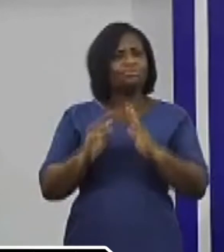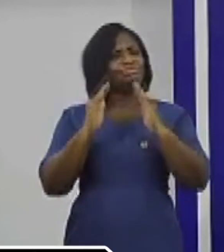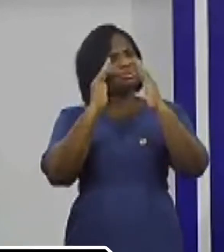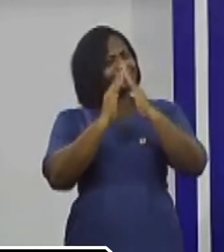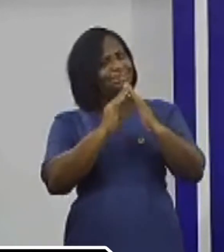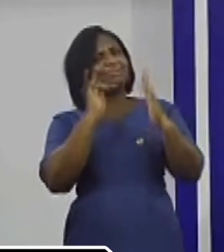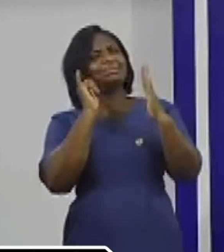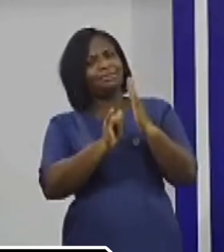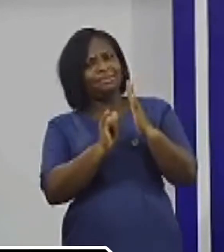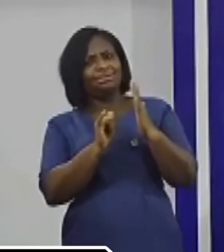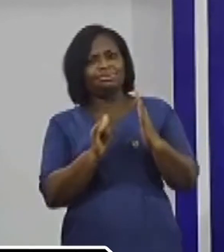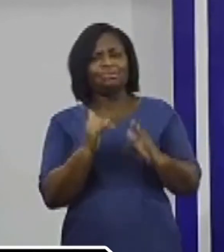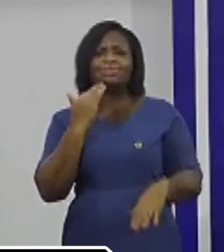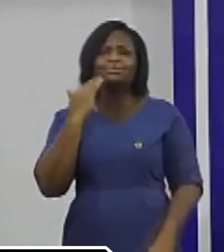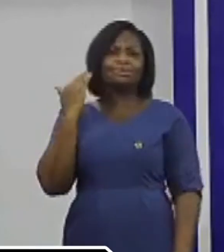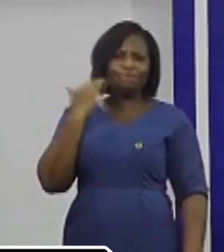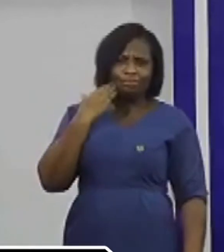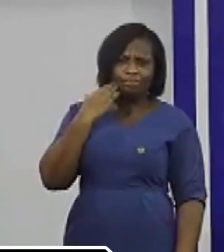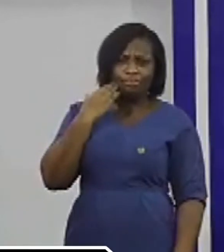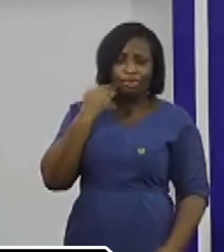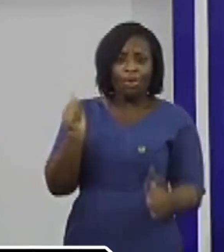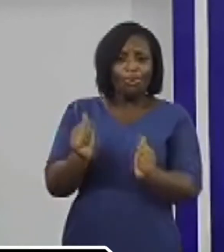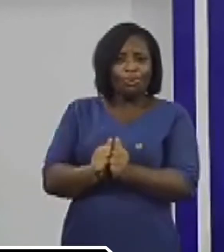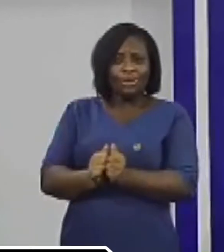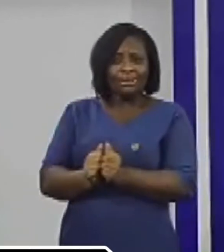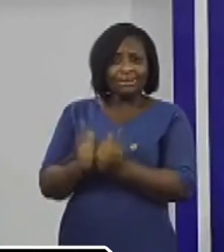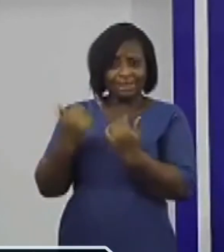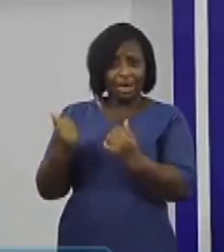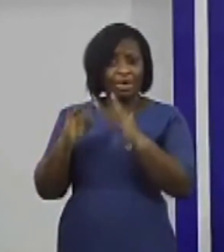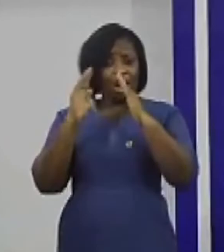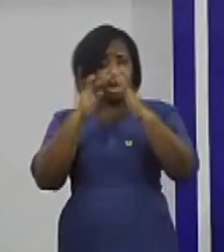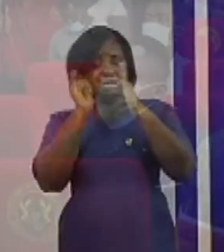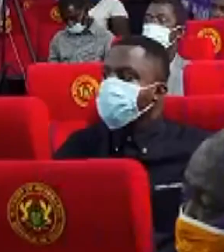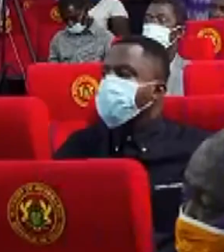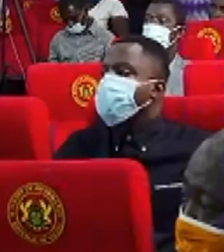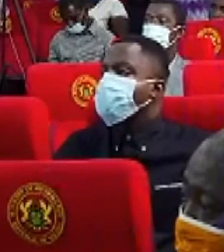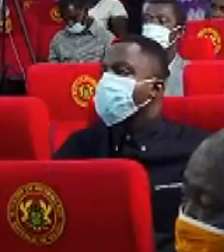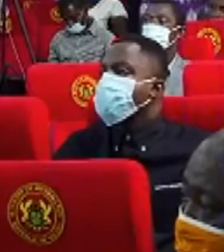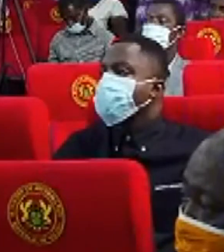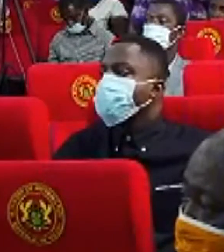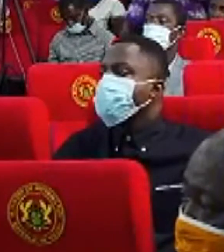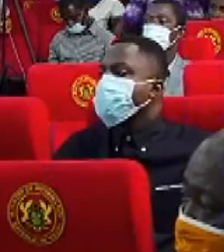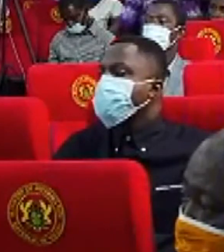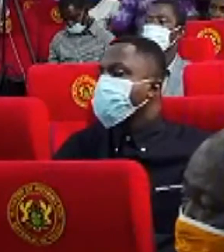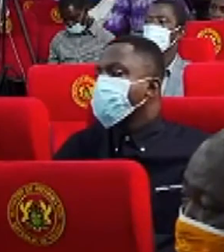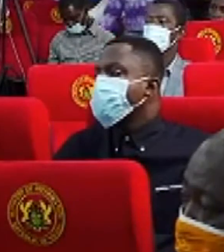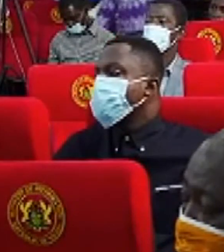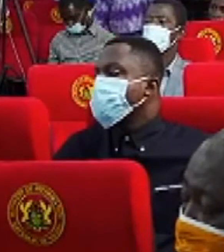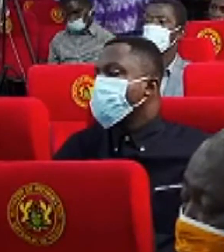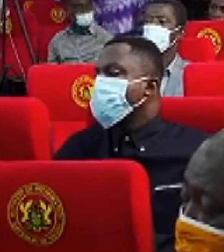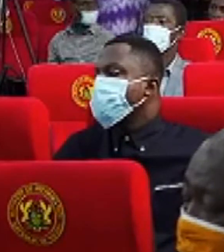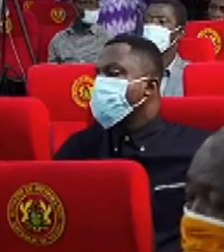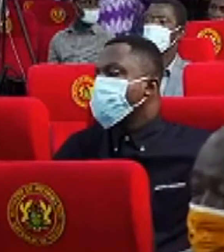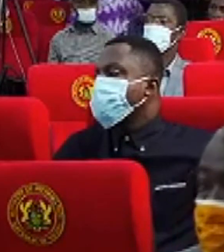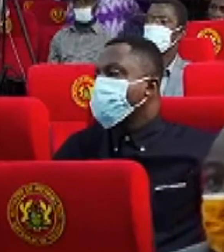B. even with the lifting of the lockdown, you have to stay at home. B. But if where you